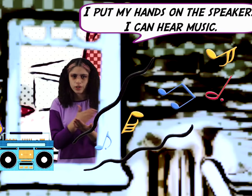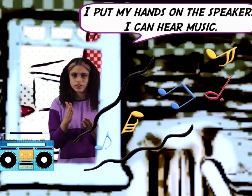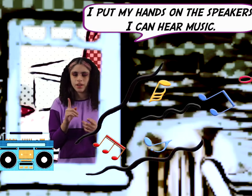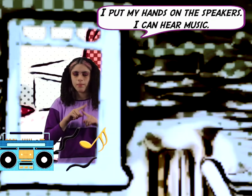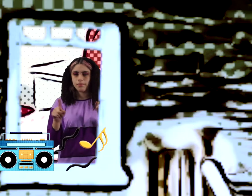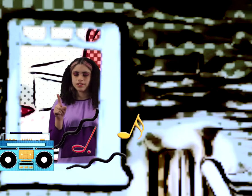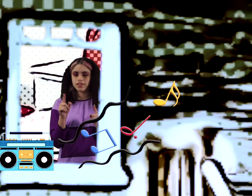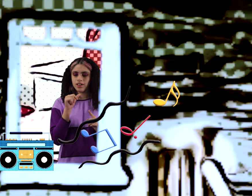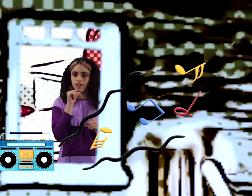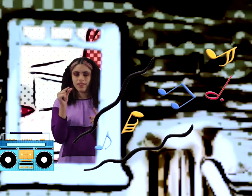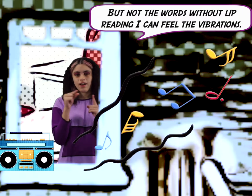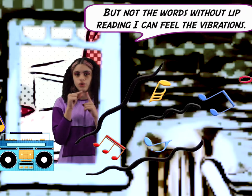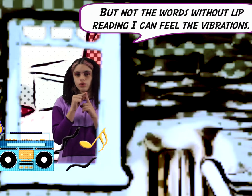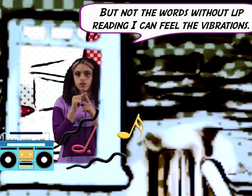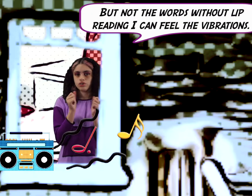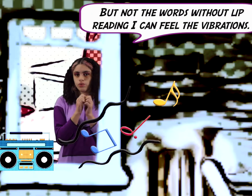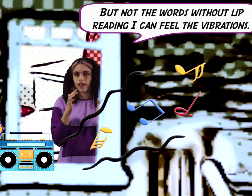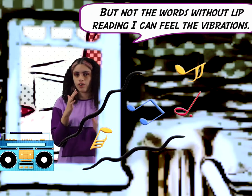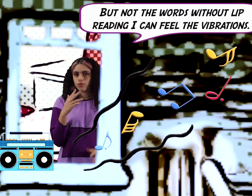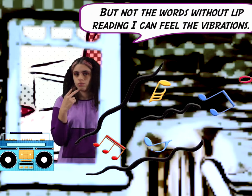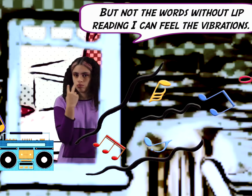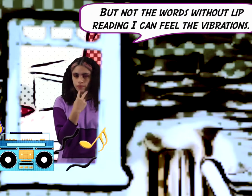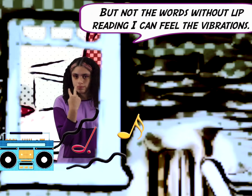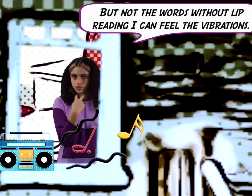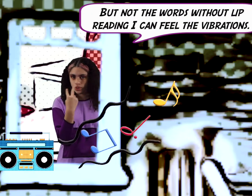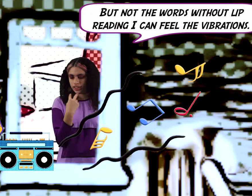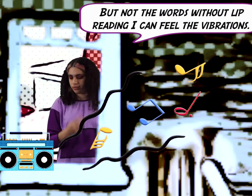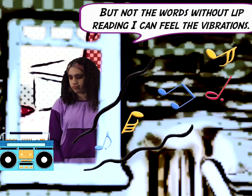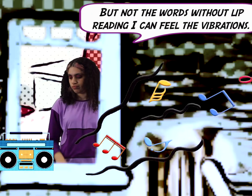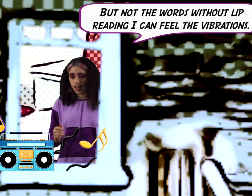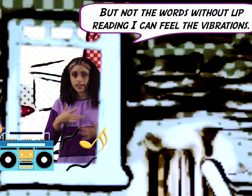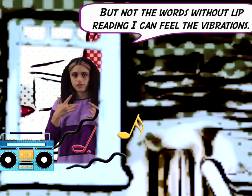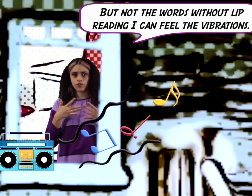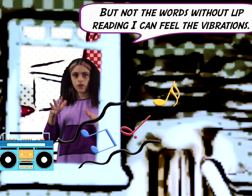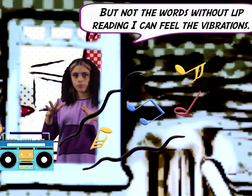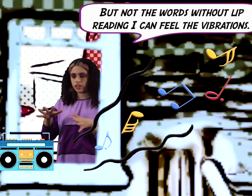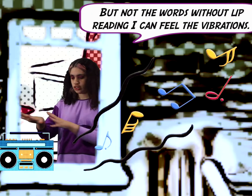music, but afterwards without lips reading. I can feel vibrations.